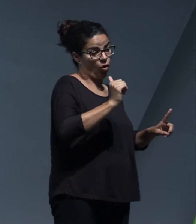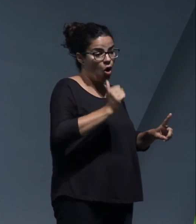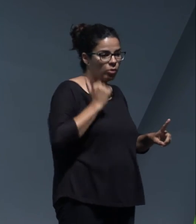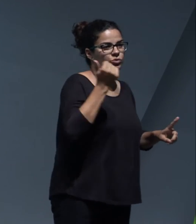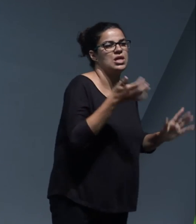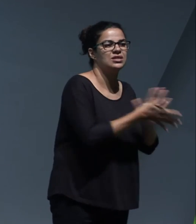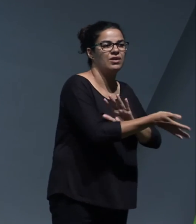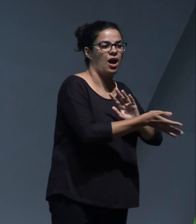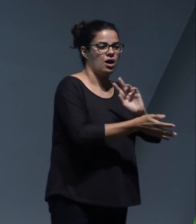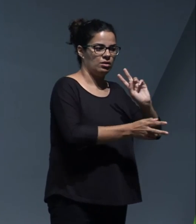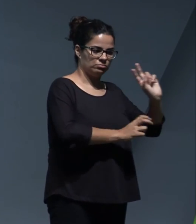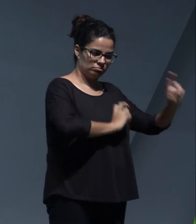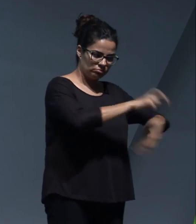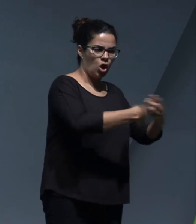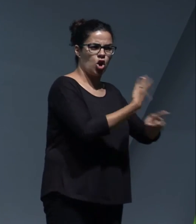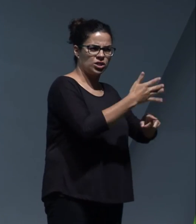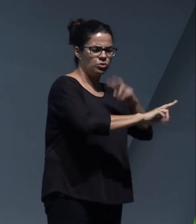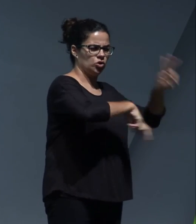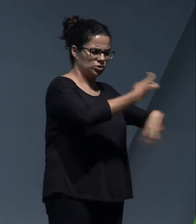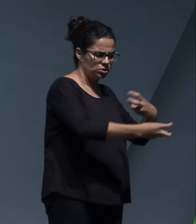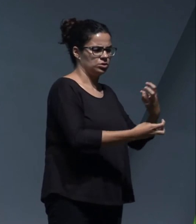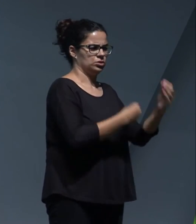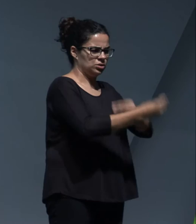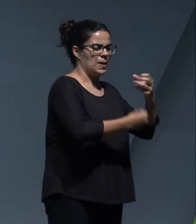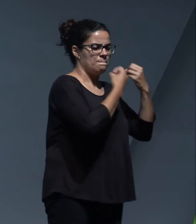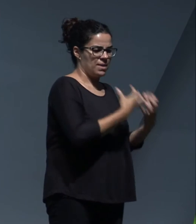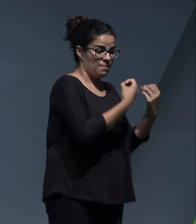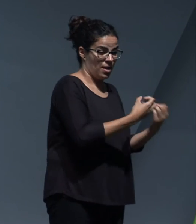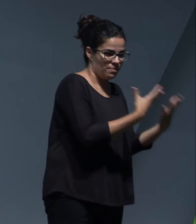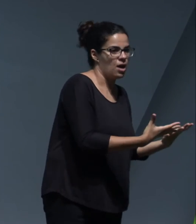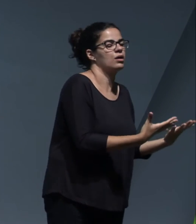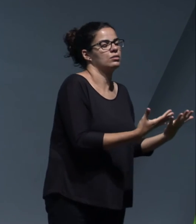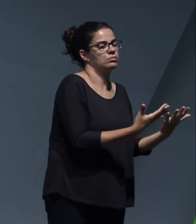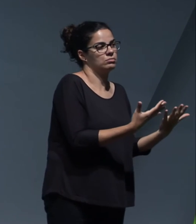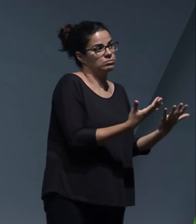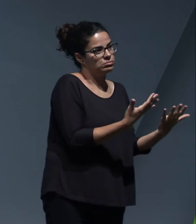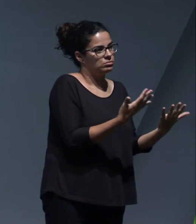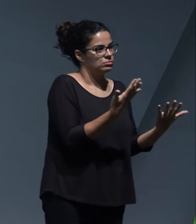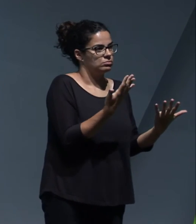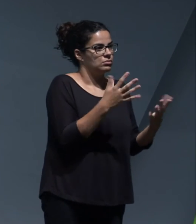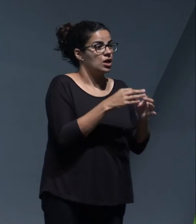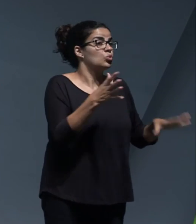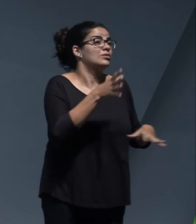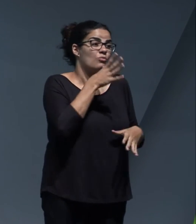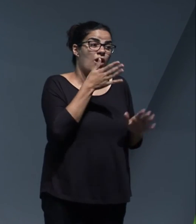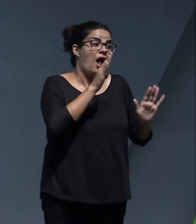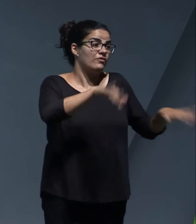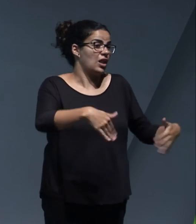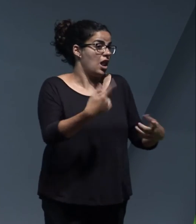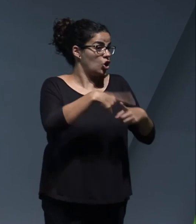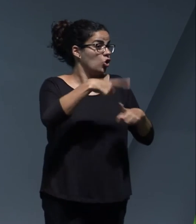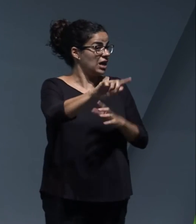requires that projects where the